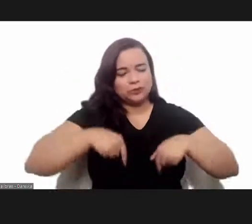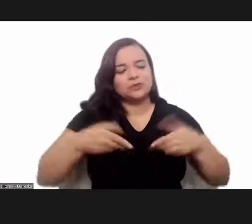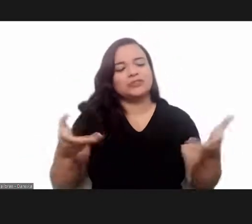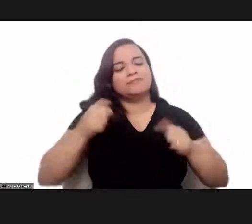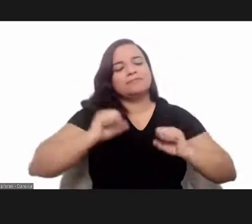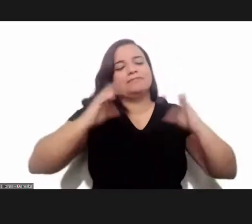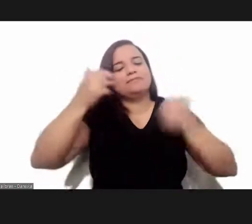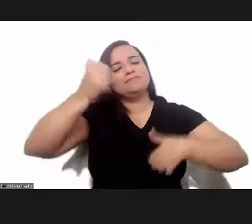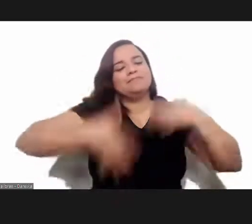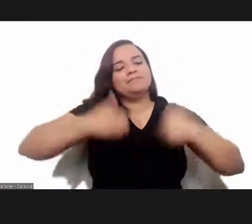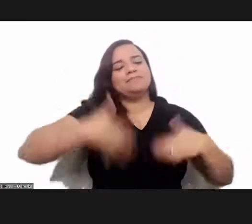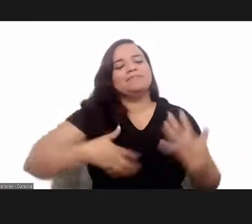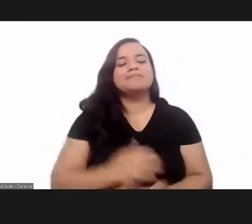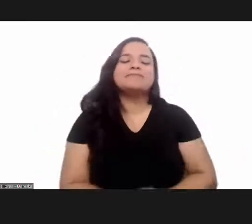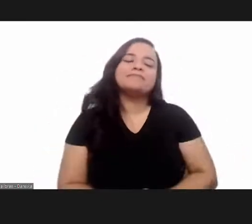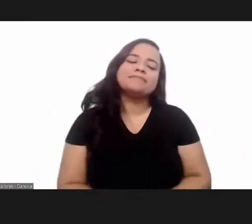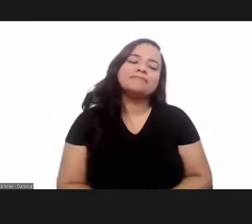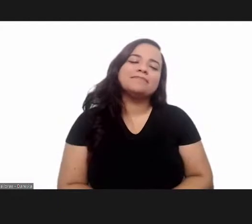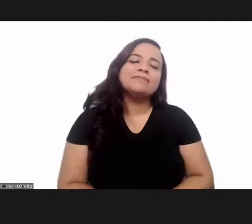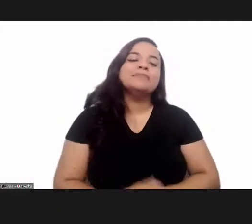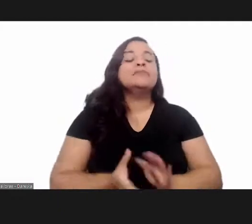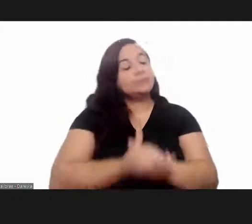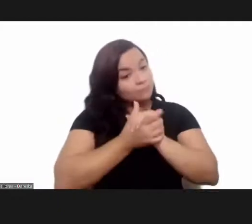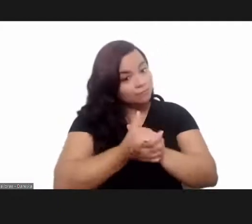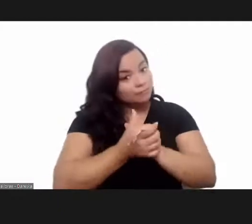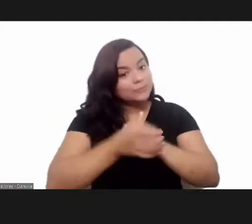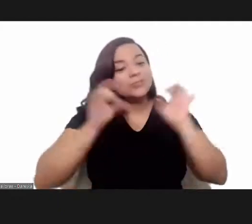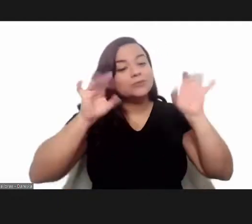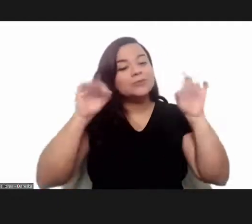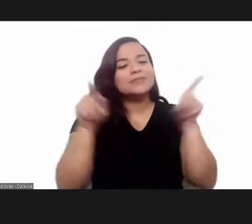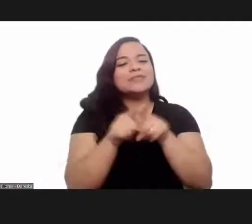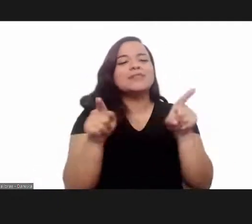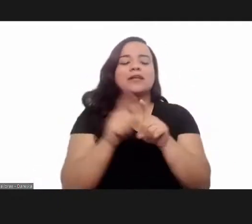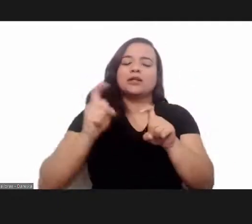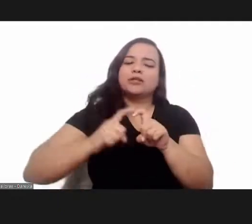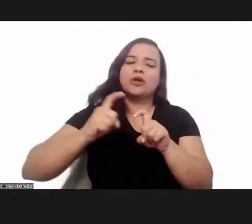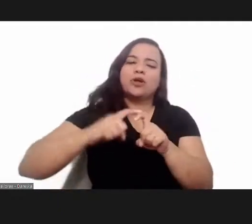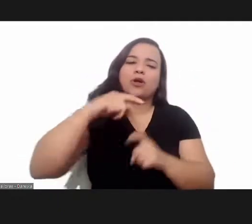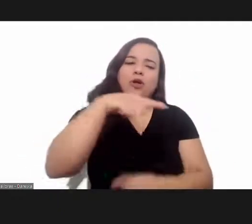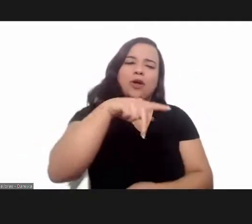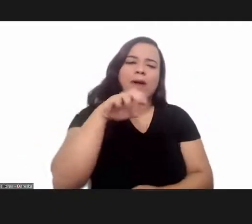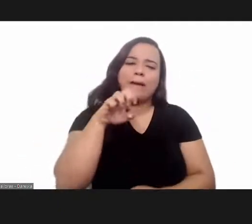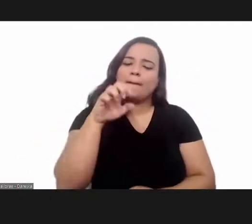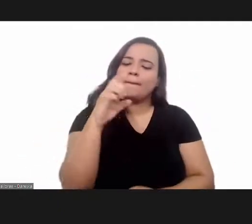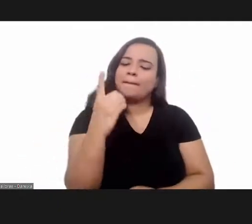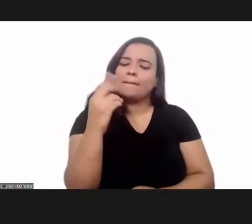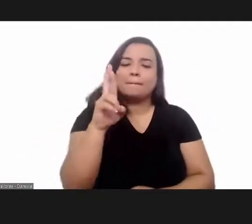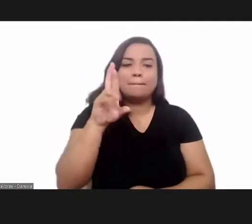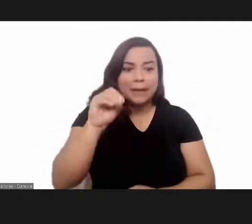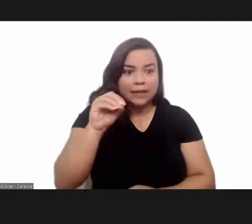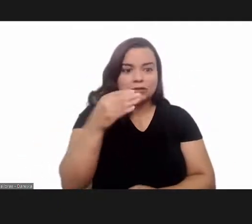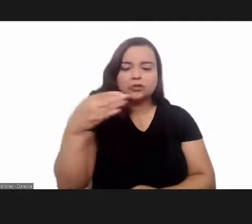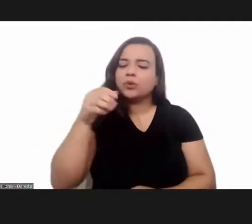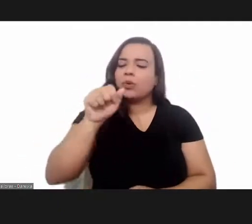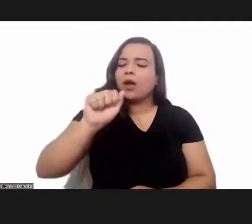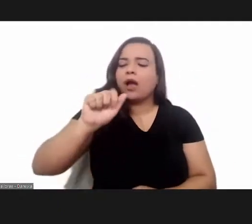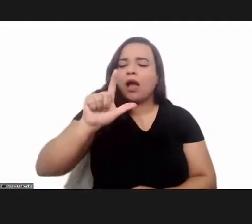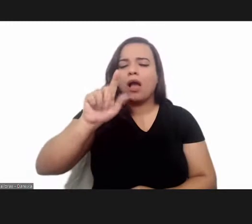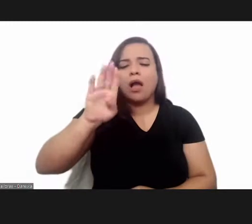spoke before me i wish to specifically salute dr pedro albajar who